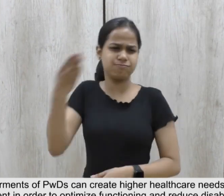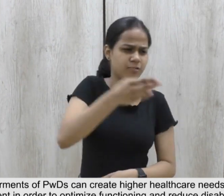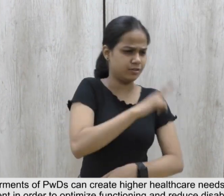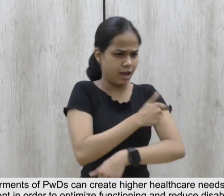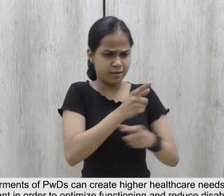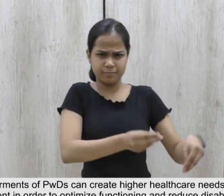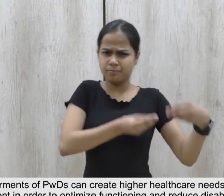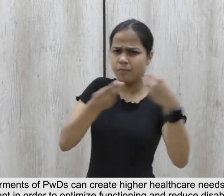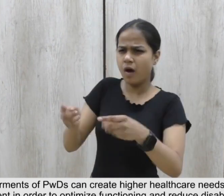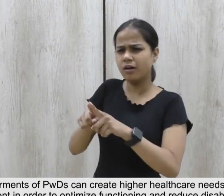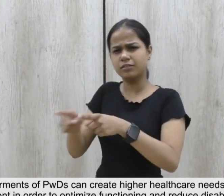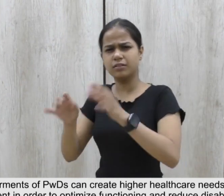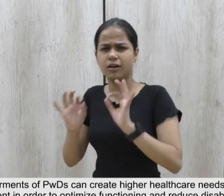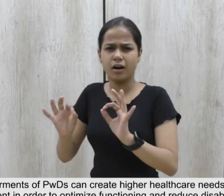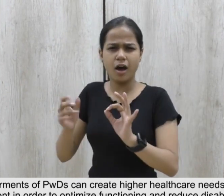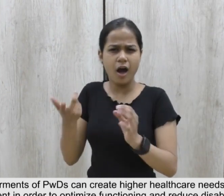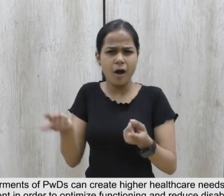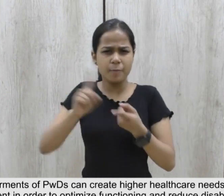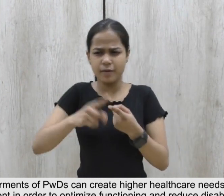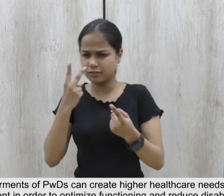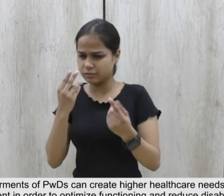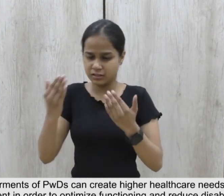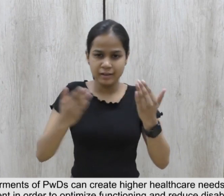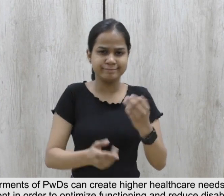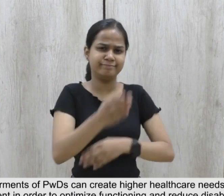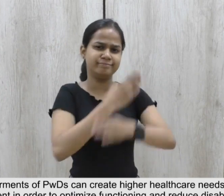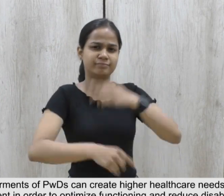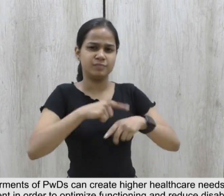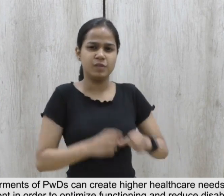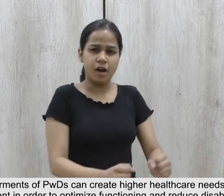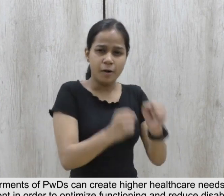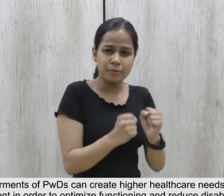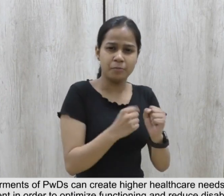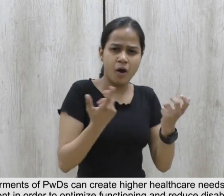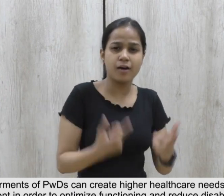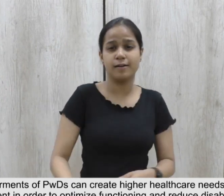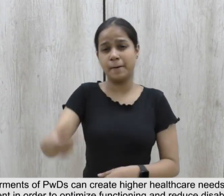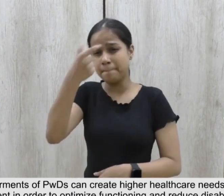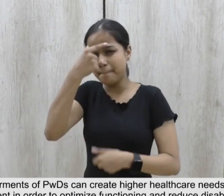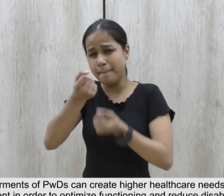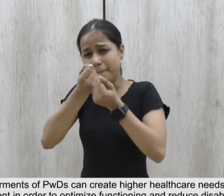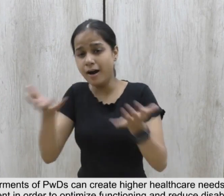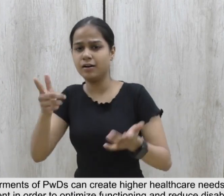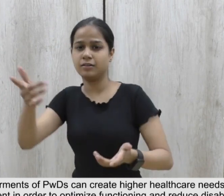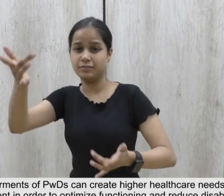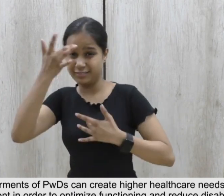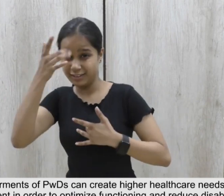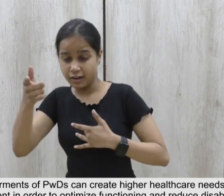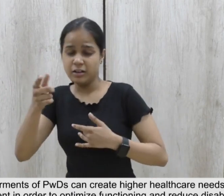.1 may need